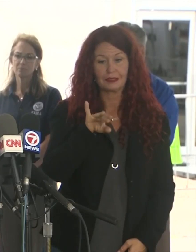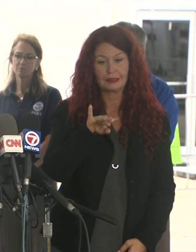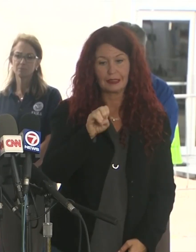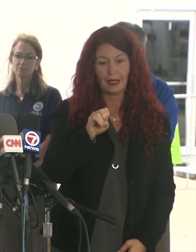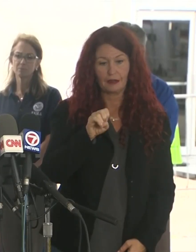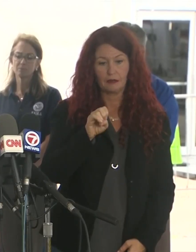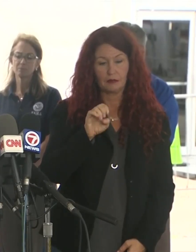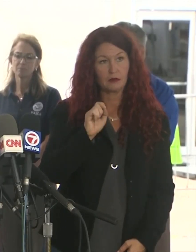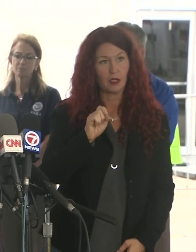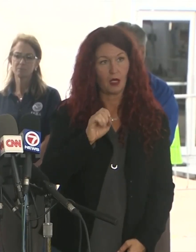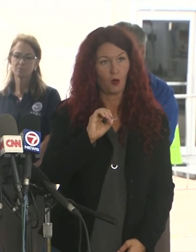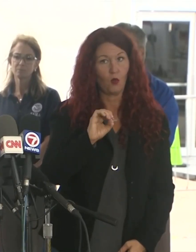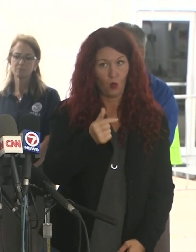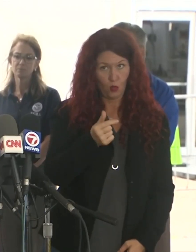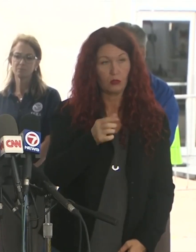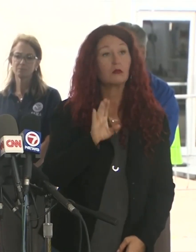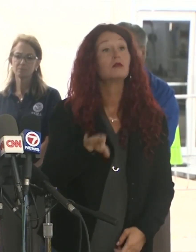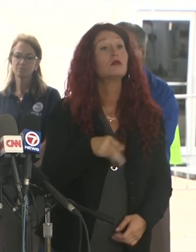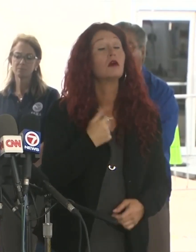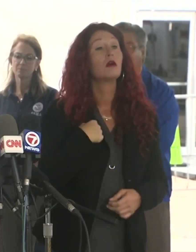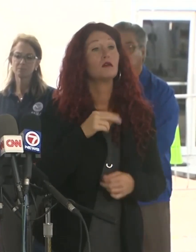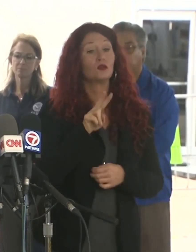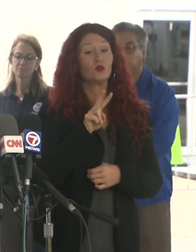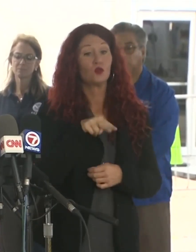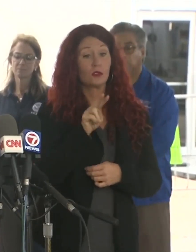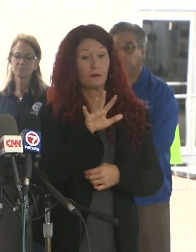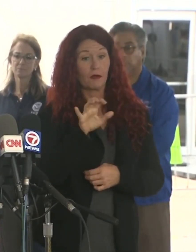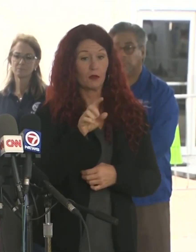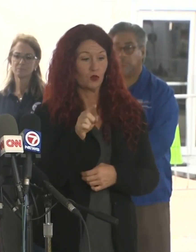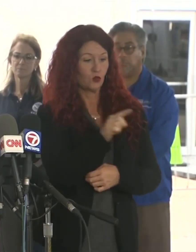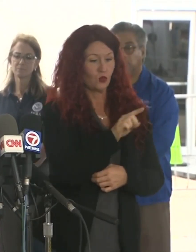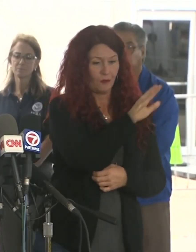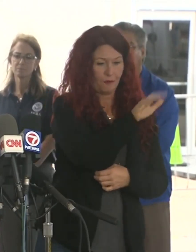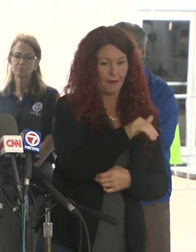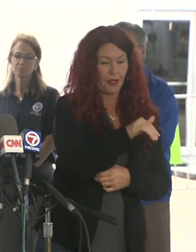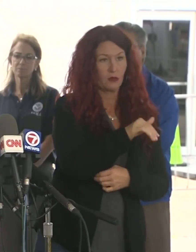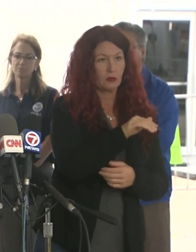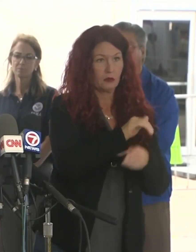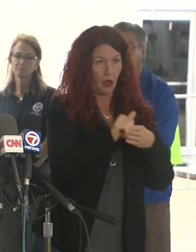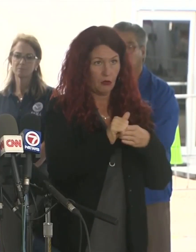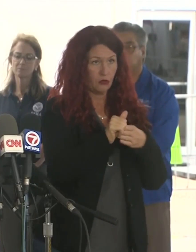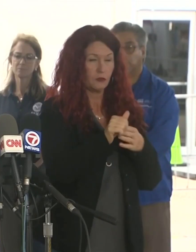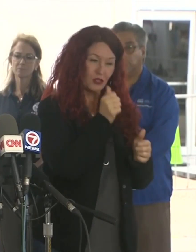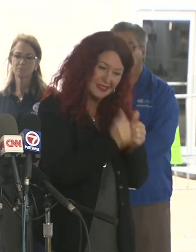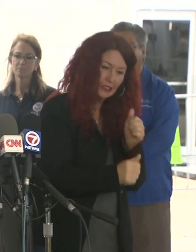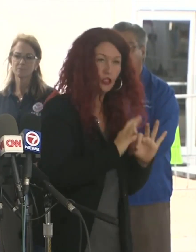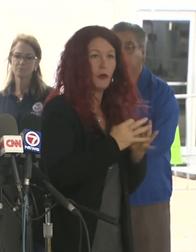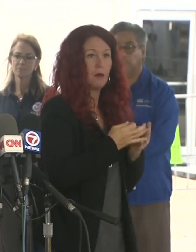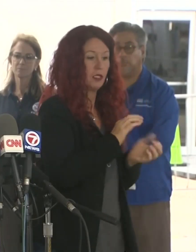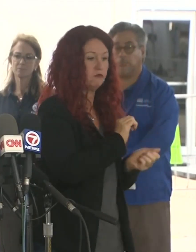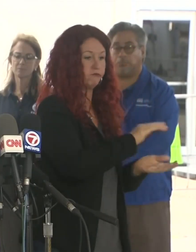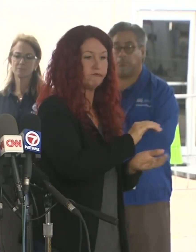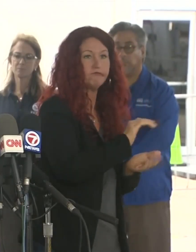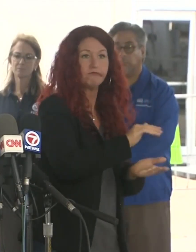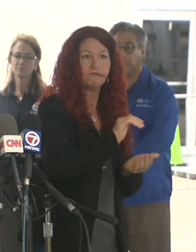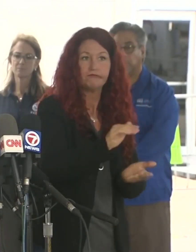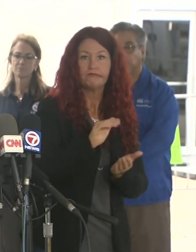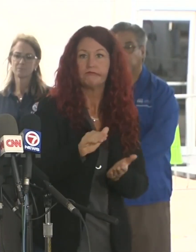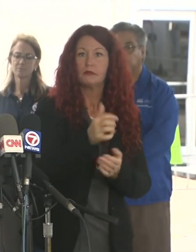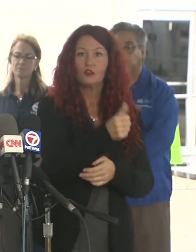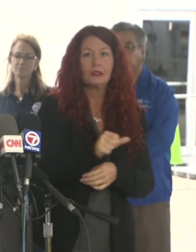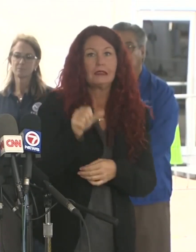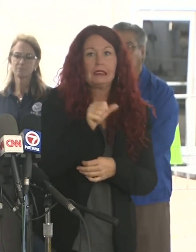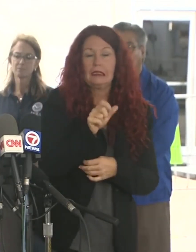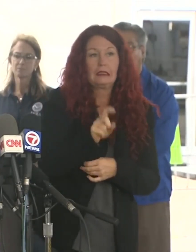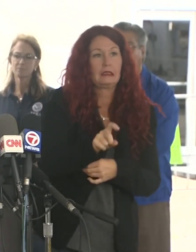distributed for immediate assistance and unmet needs. And again, we're encouraging